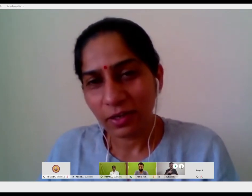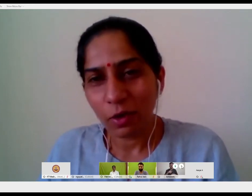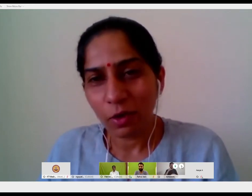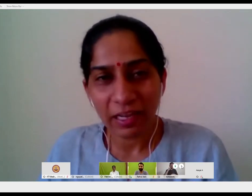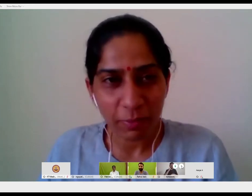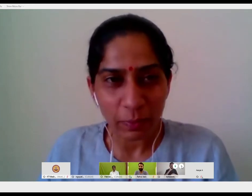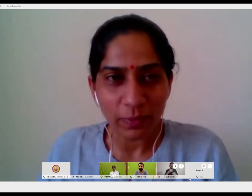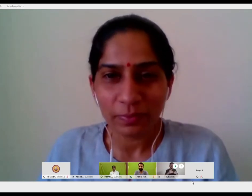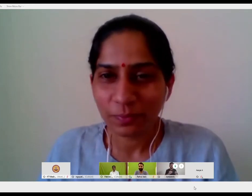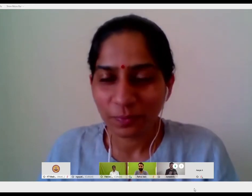of deaf people?